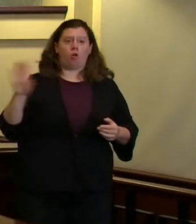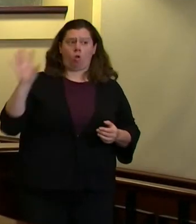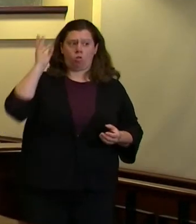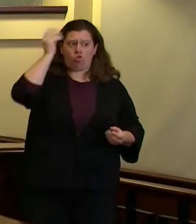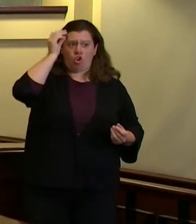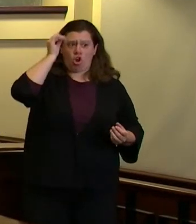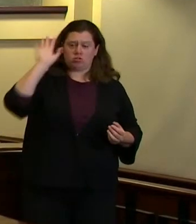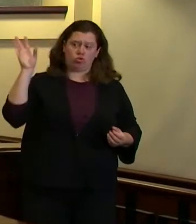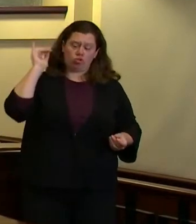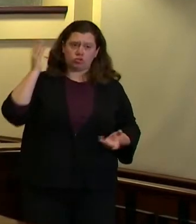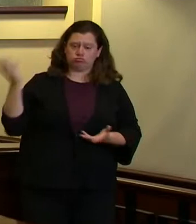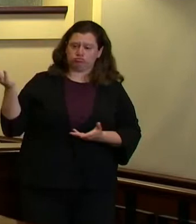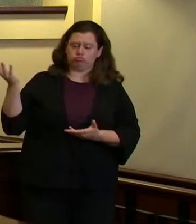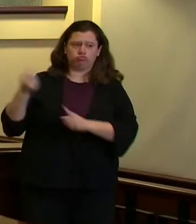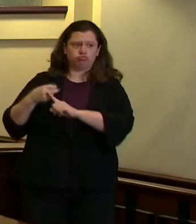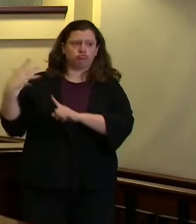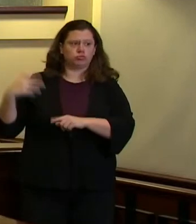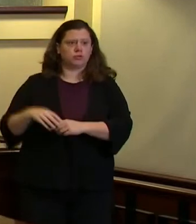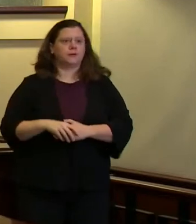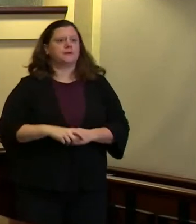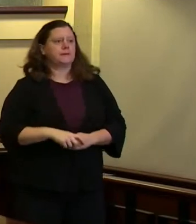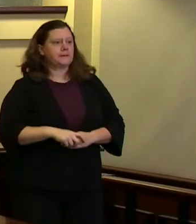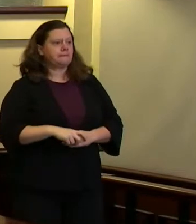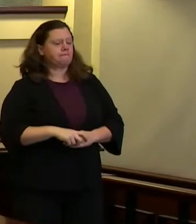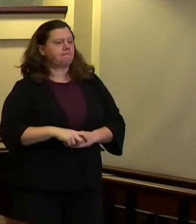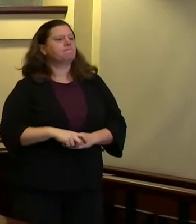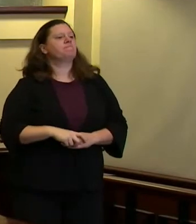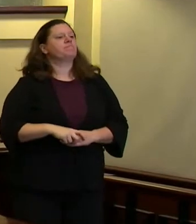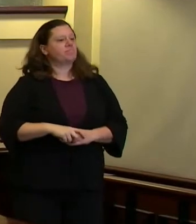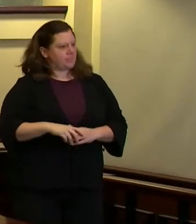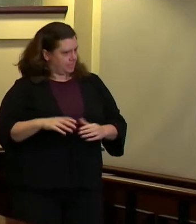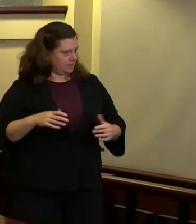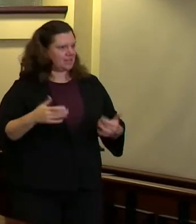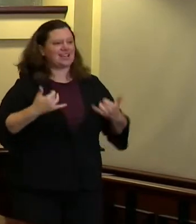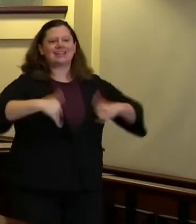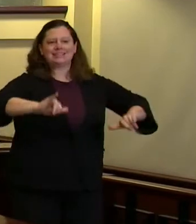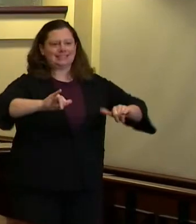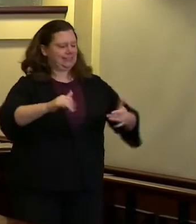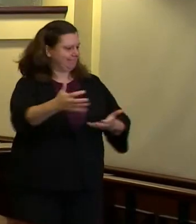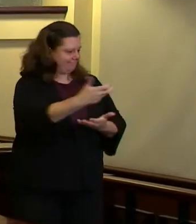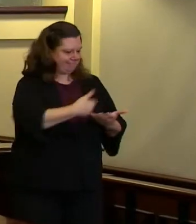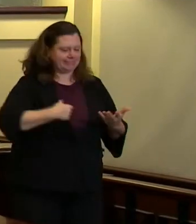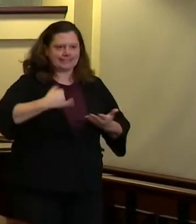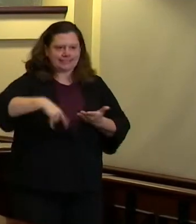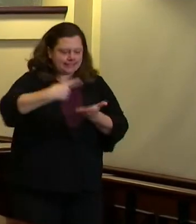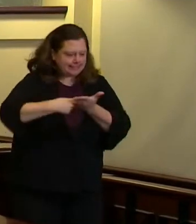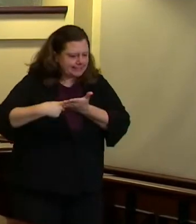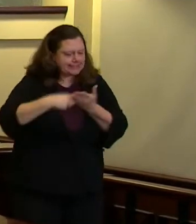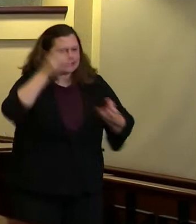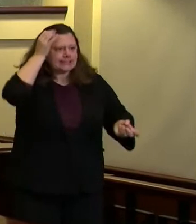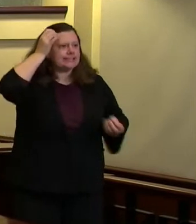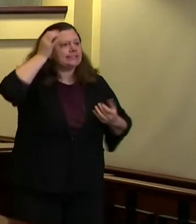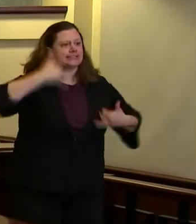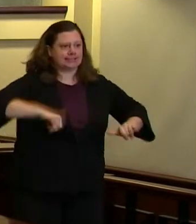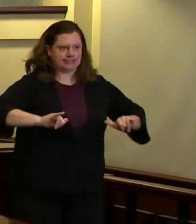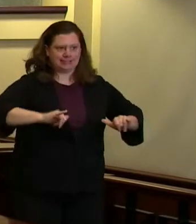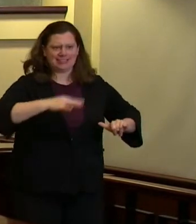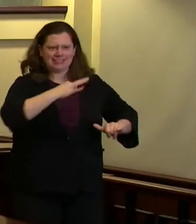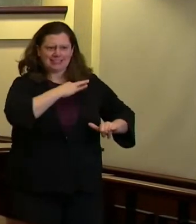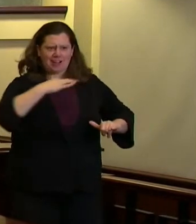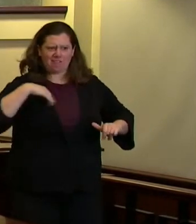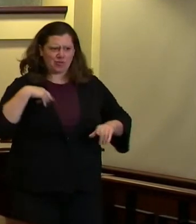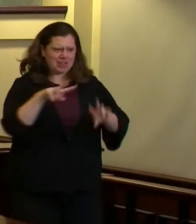good question so they are all still under consideration my staff and I have been going through Commissioner